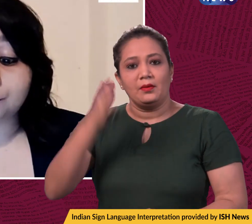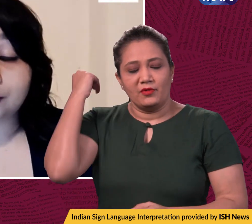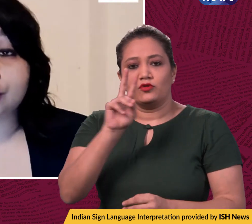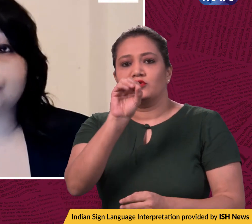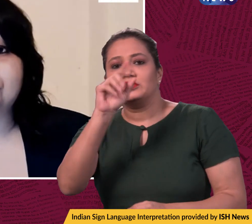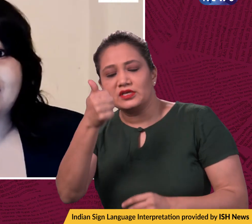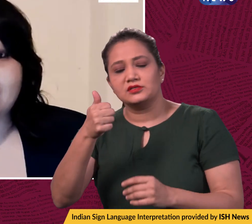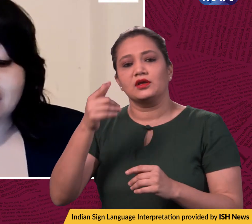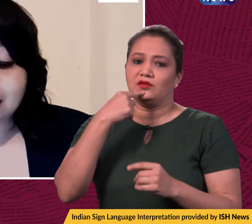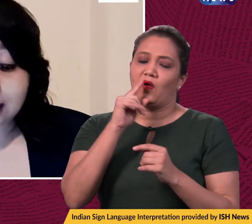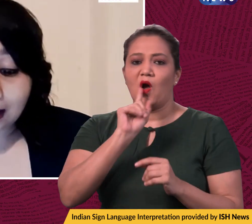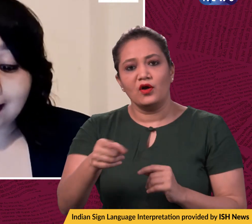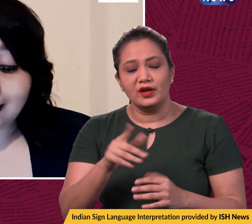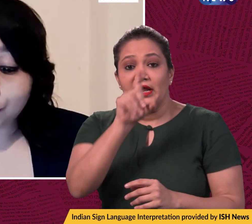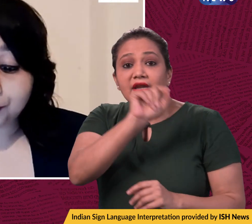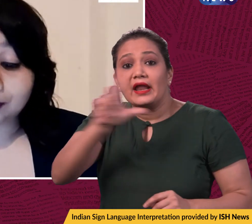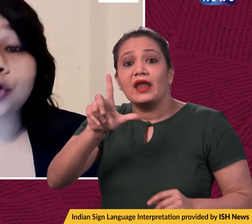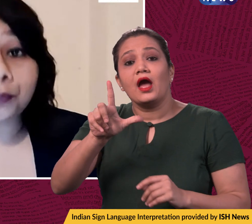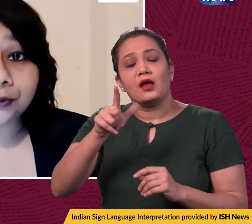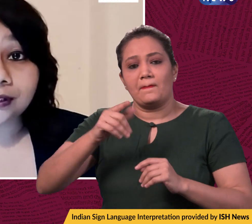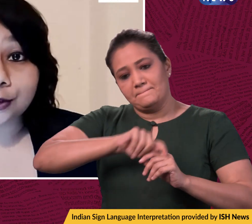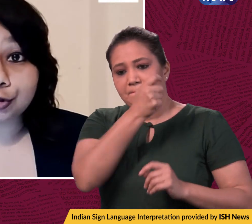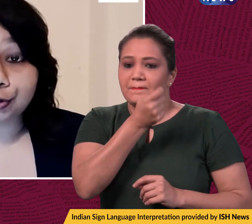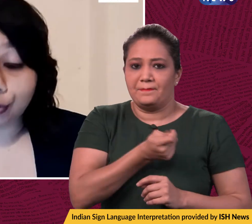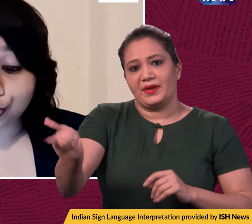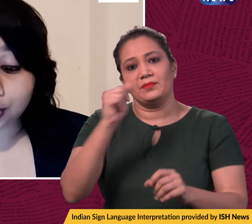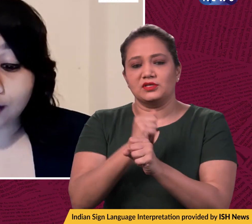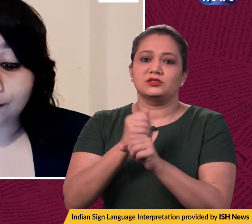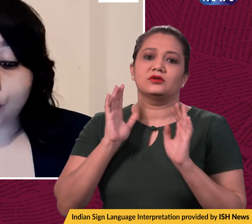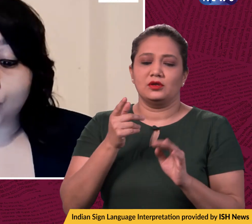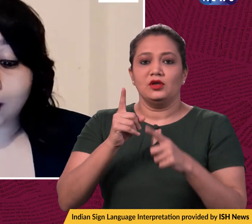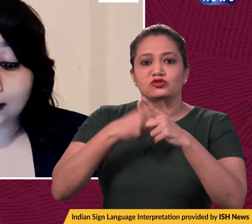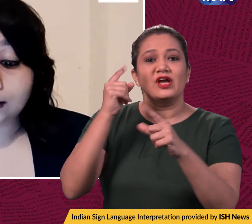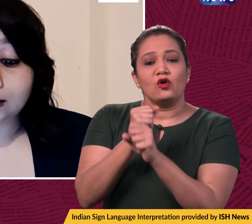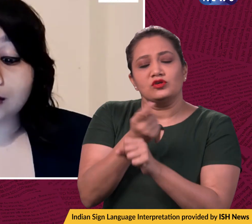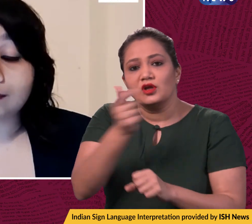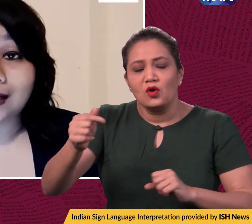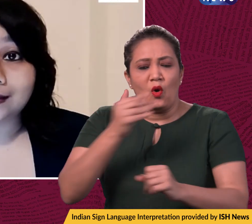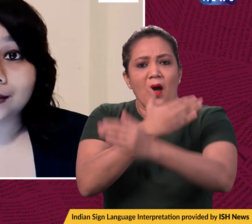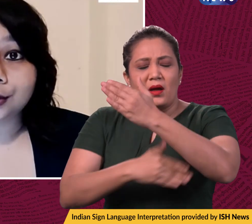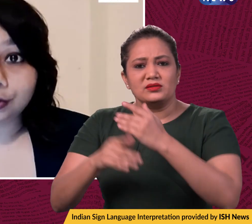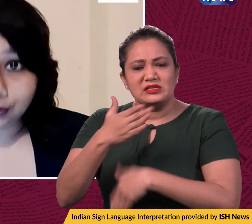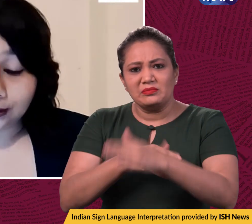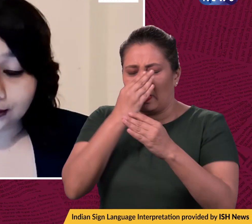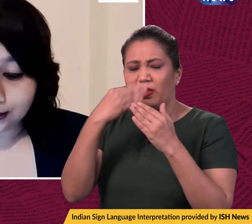Spice Jet to pay 10 lakh rupees as compensation to Ghosh for violating her right to dignity.